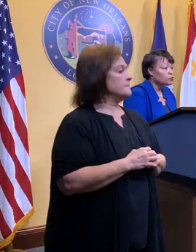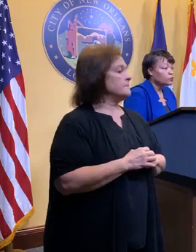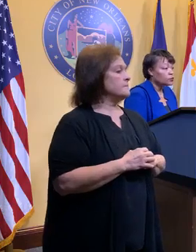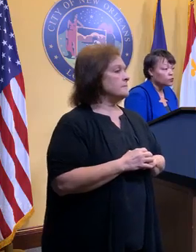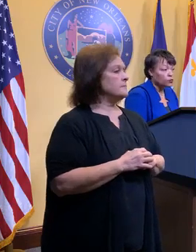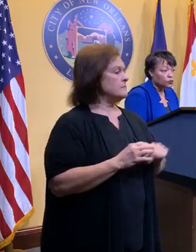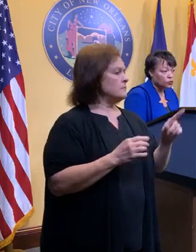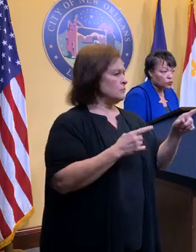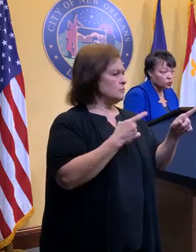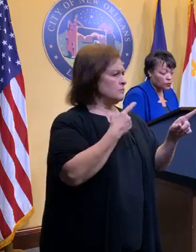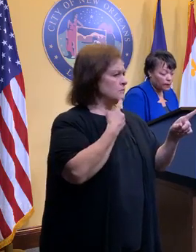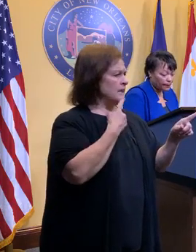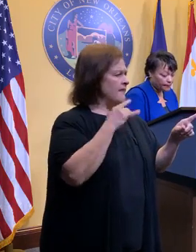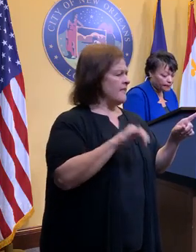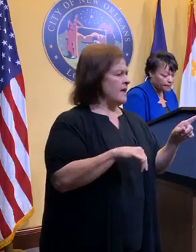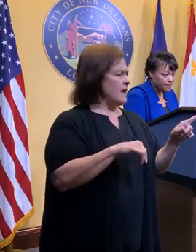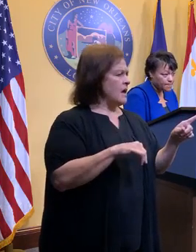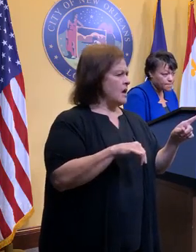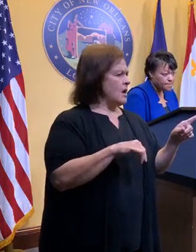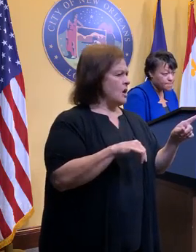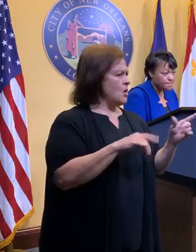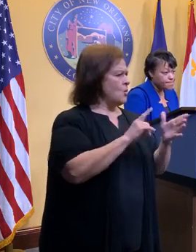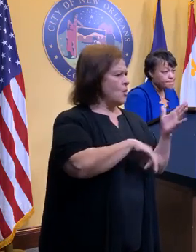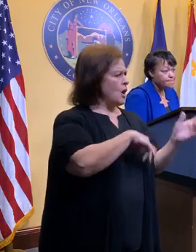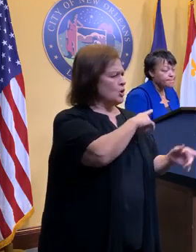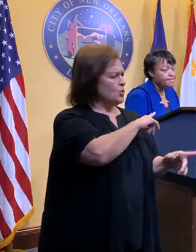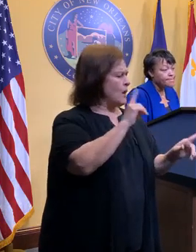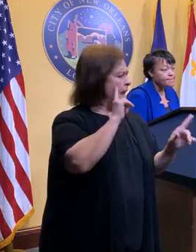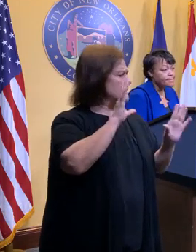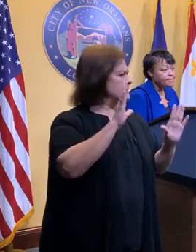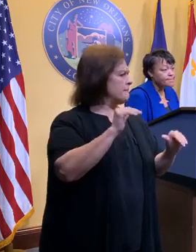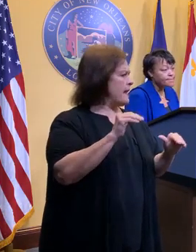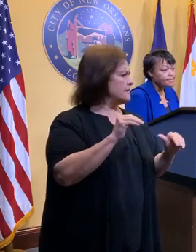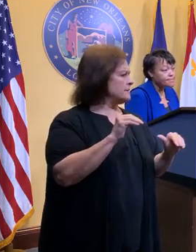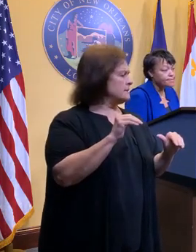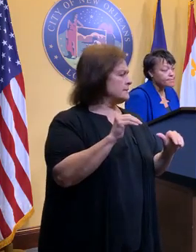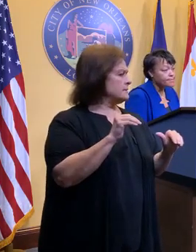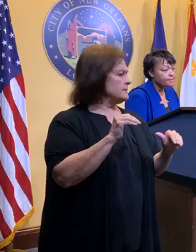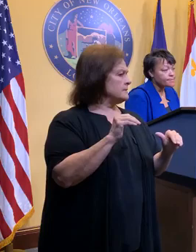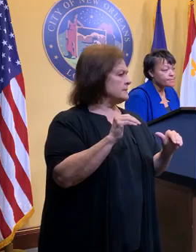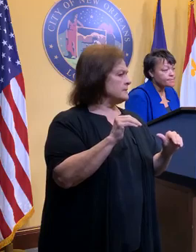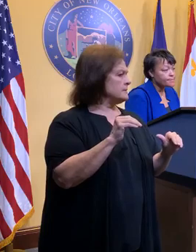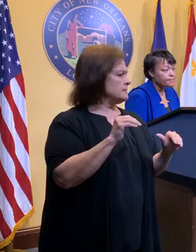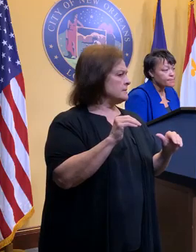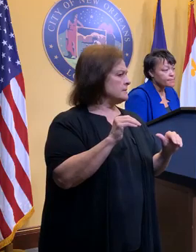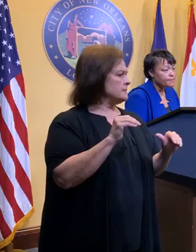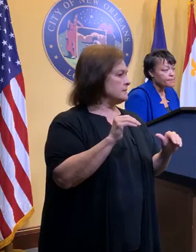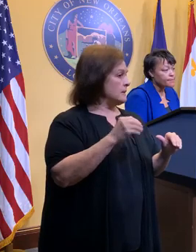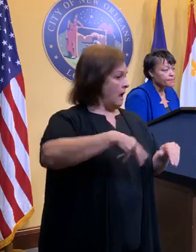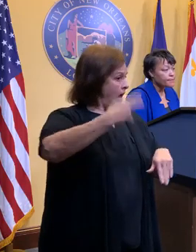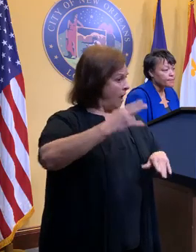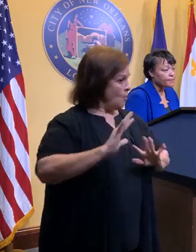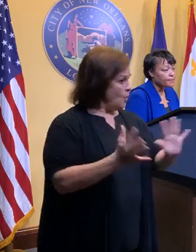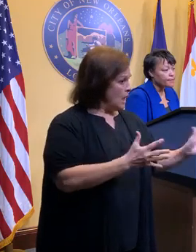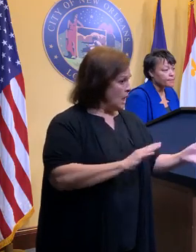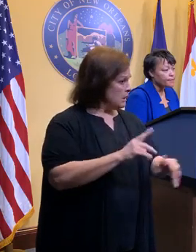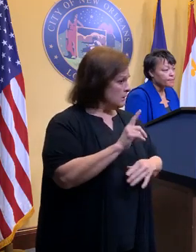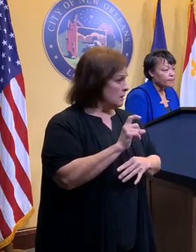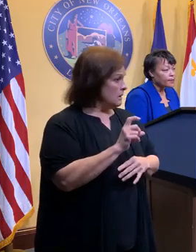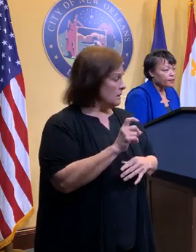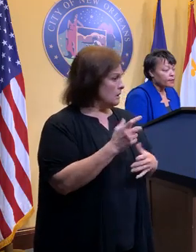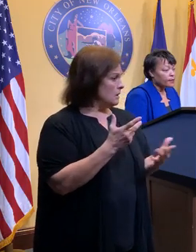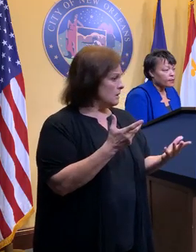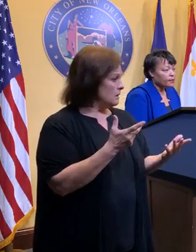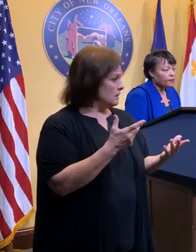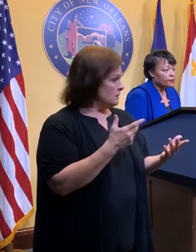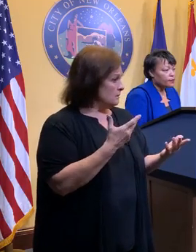WGNO? In terms of the, um, what, what's the expected wind range right now? Like how, how gusty is it going to get? And what, like, can you just